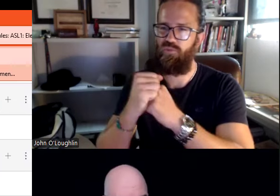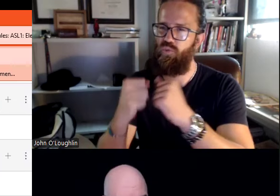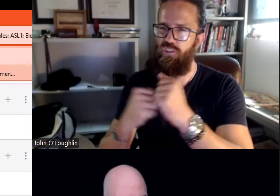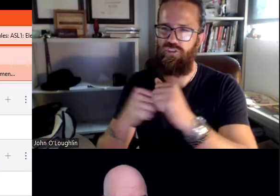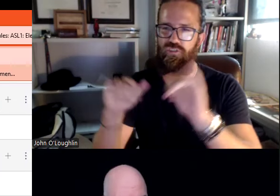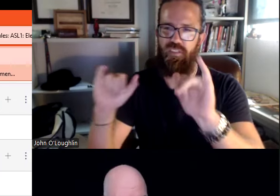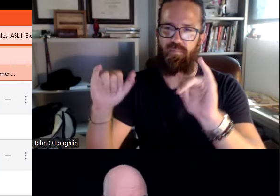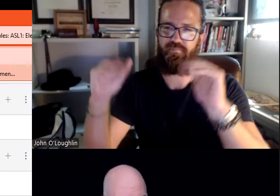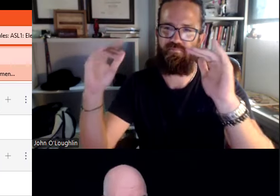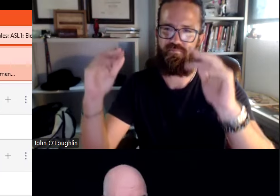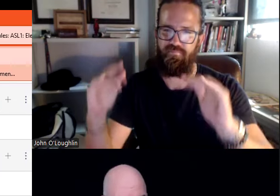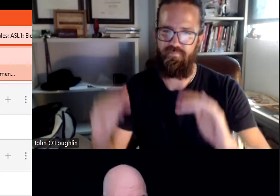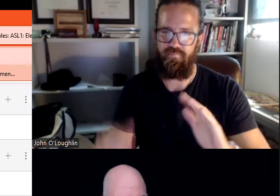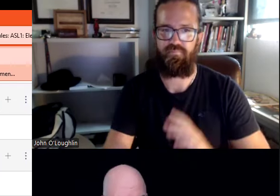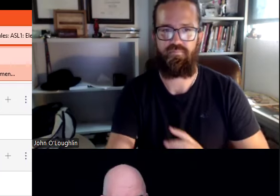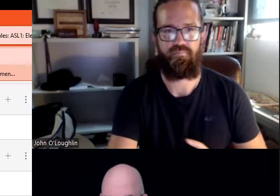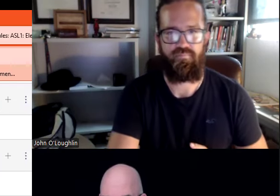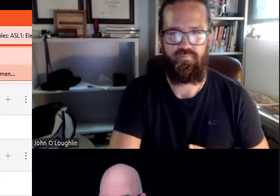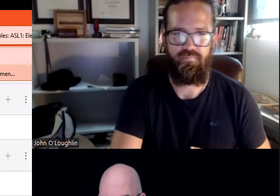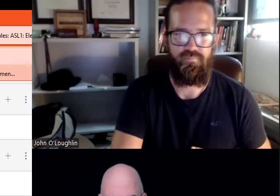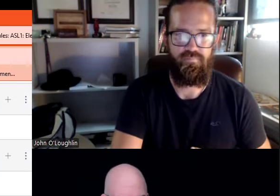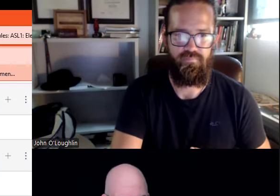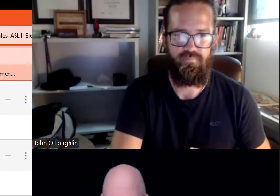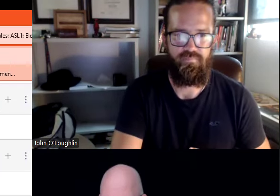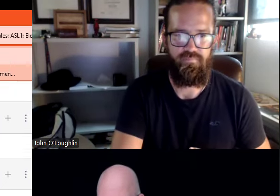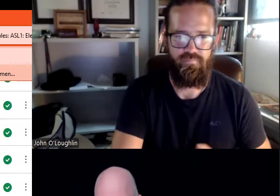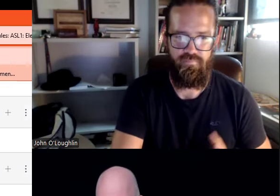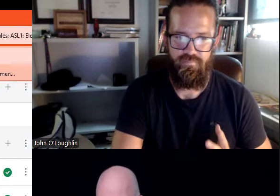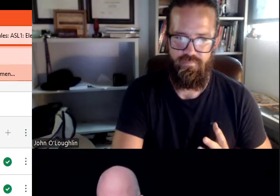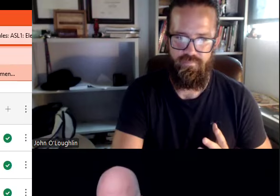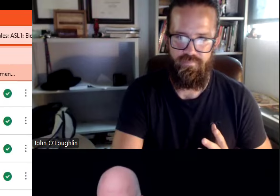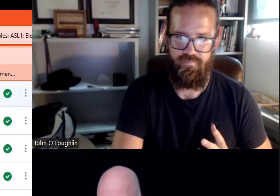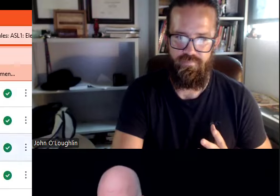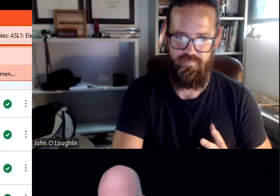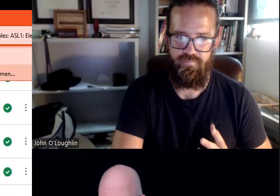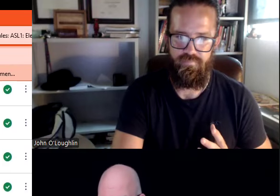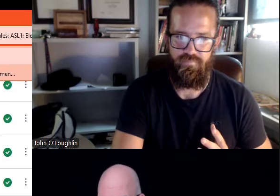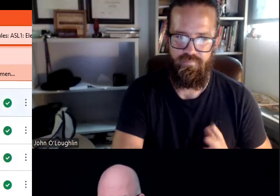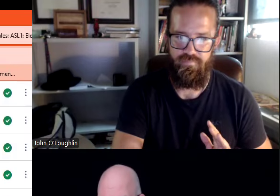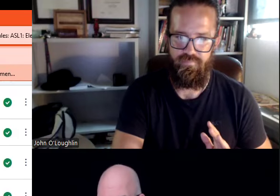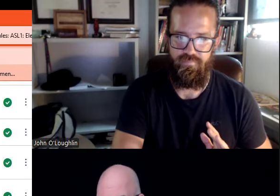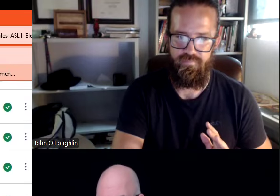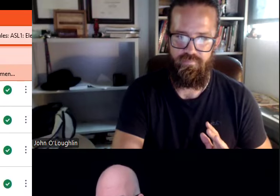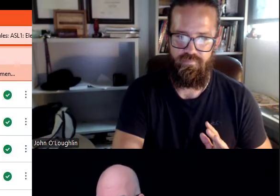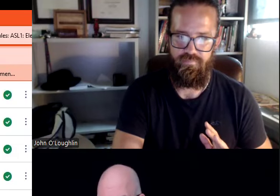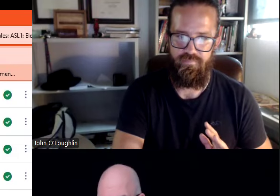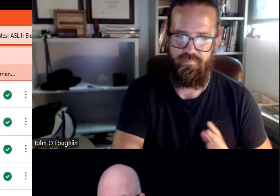So, for example, here, week two, the structure that you'll see there will be very similar to the rest. Going down.